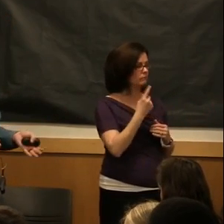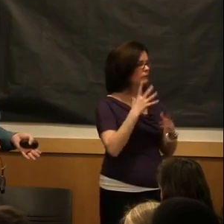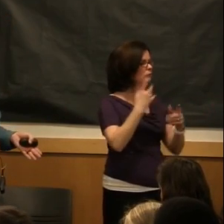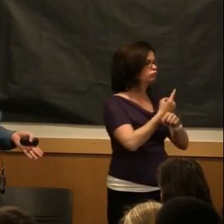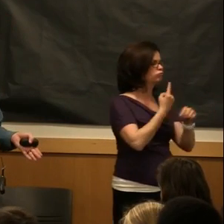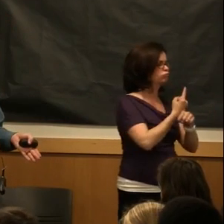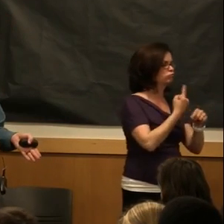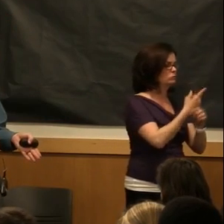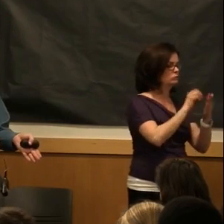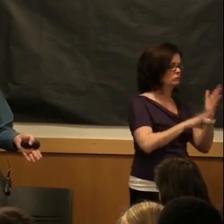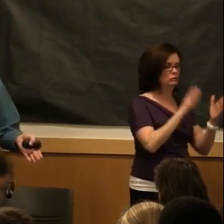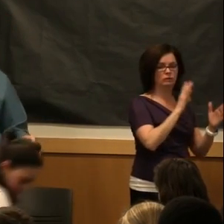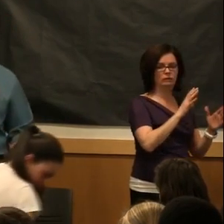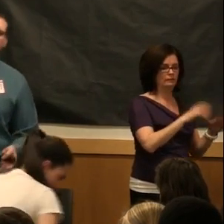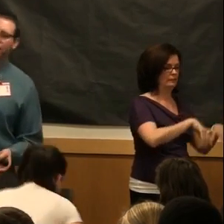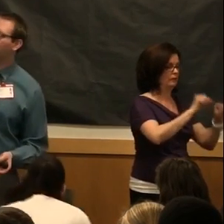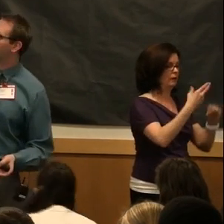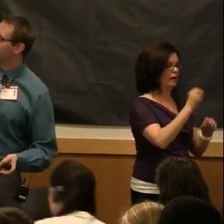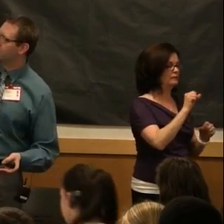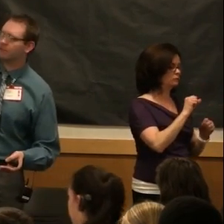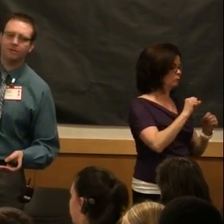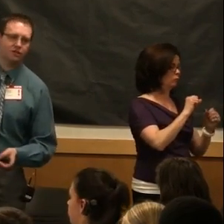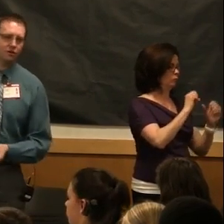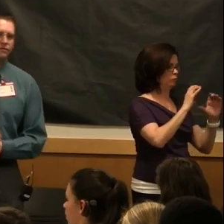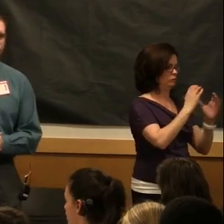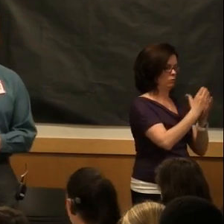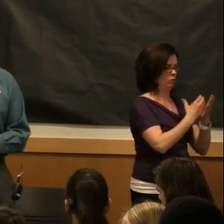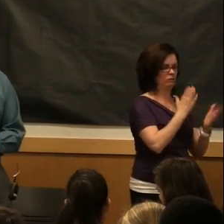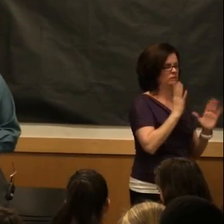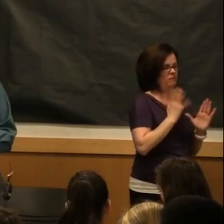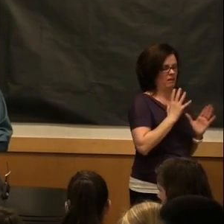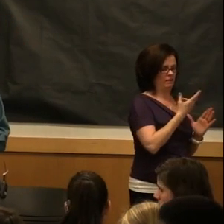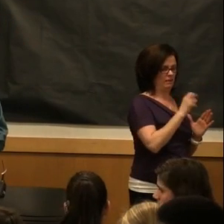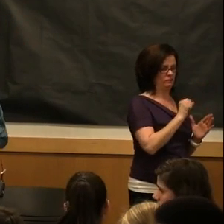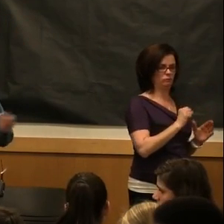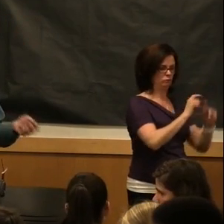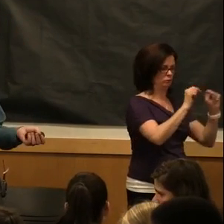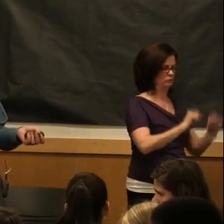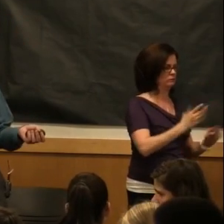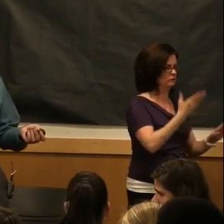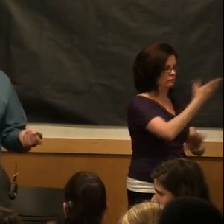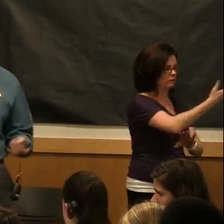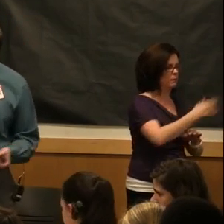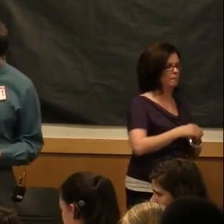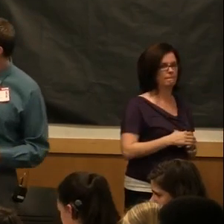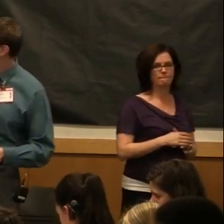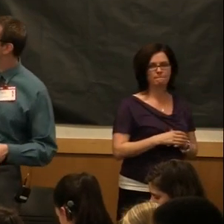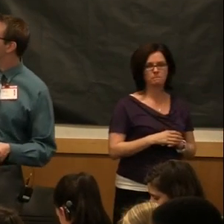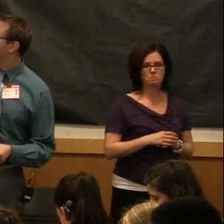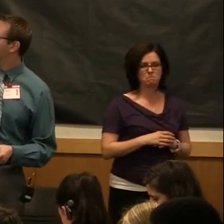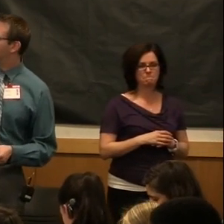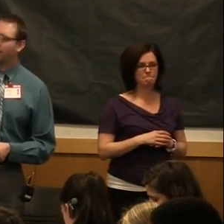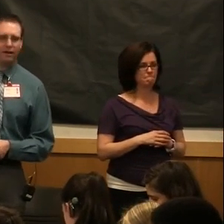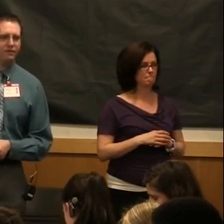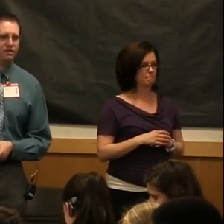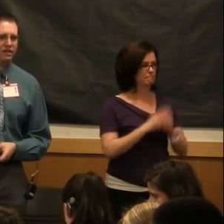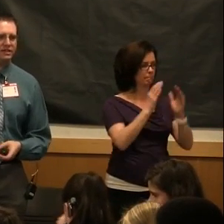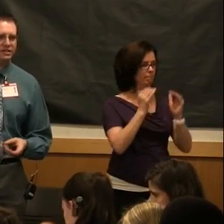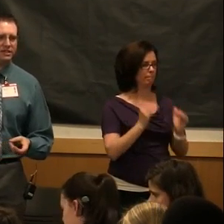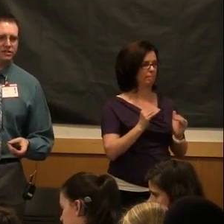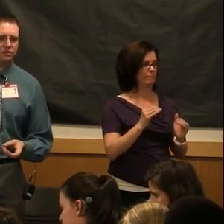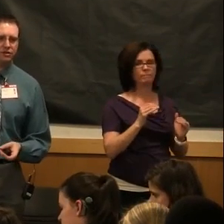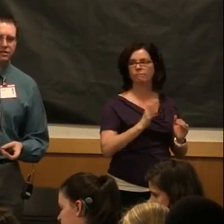that are only taking high school-level courses, you only need to submit your official high school transcripts from your high school. And then,